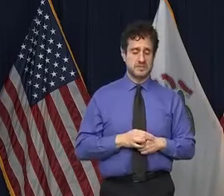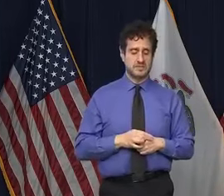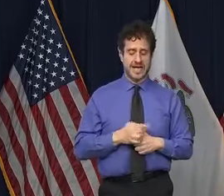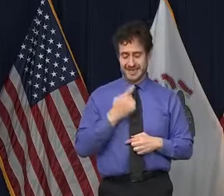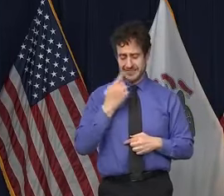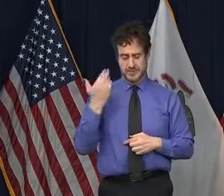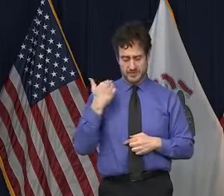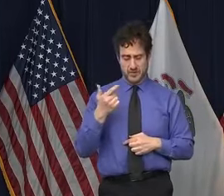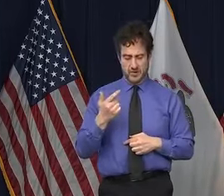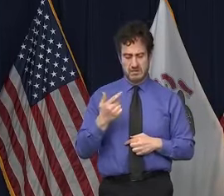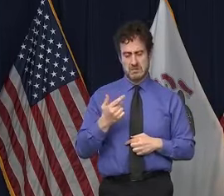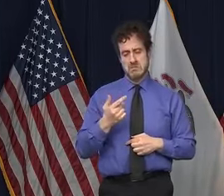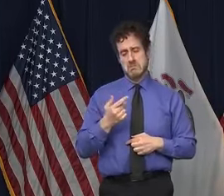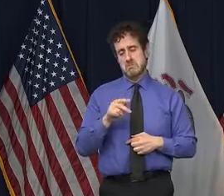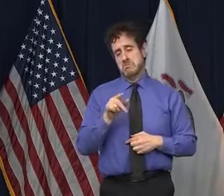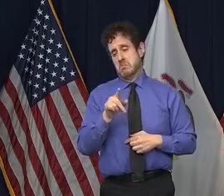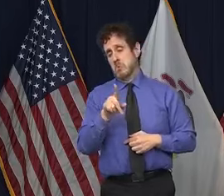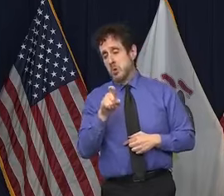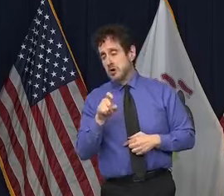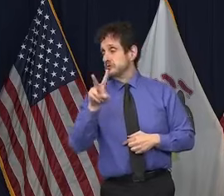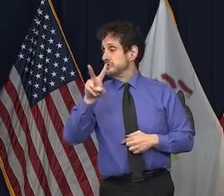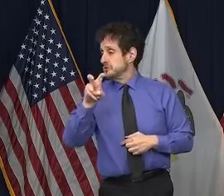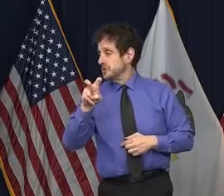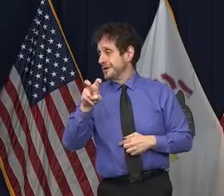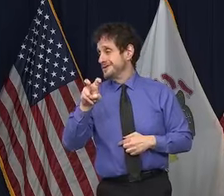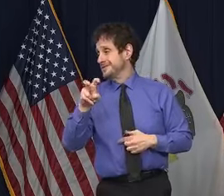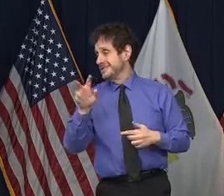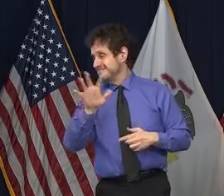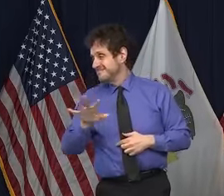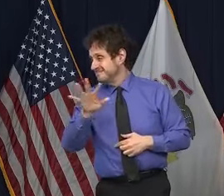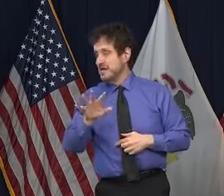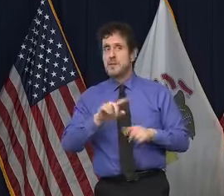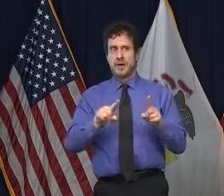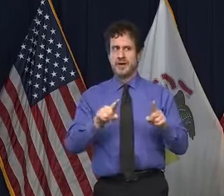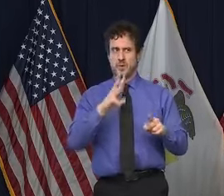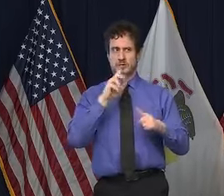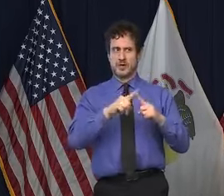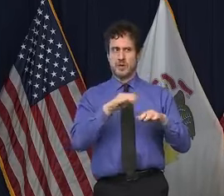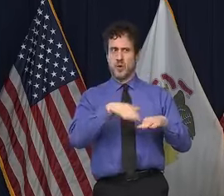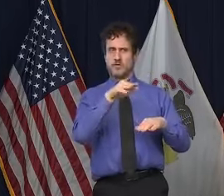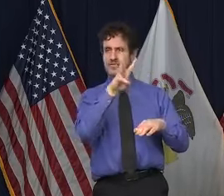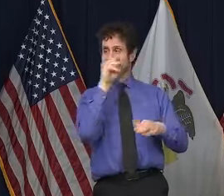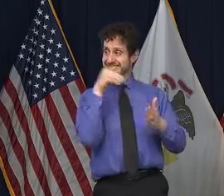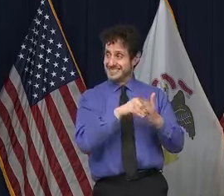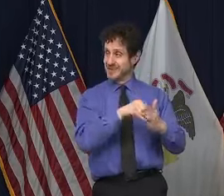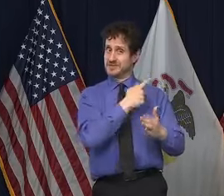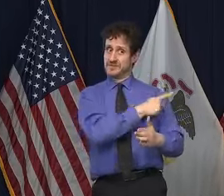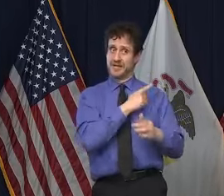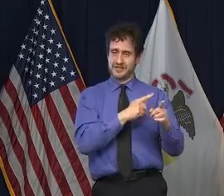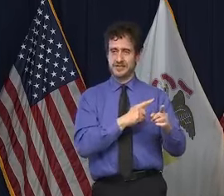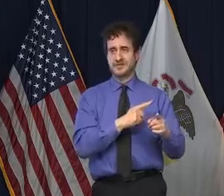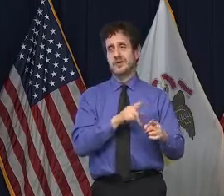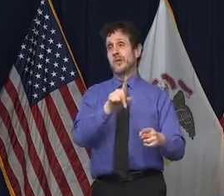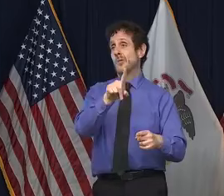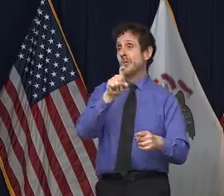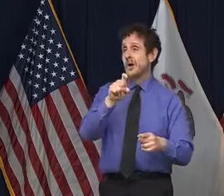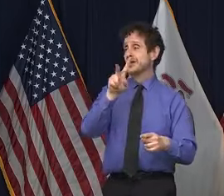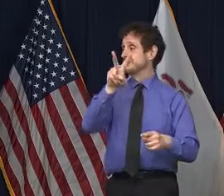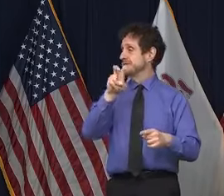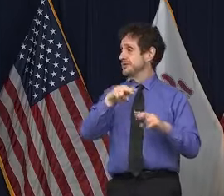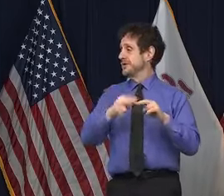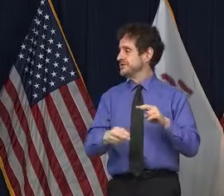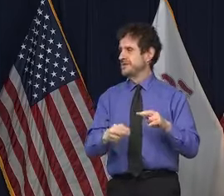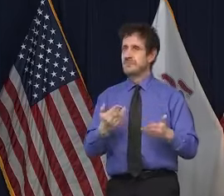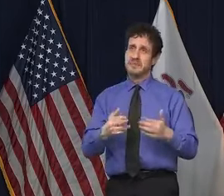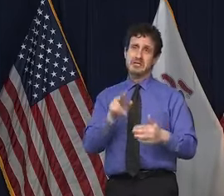hundred, but you're talking about over 6,000 patients. So when you say a couple of hundred one way or another, that's two or three